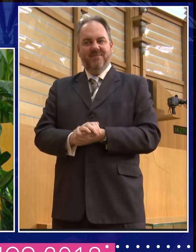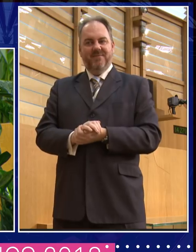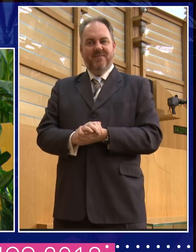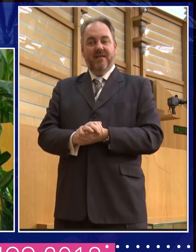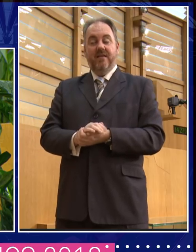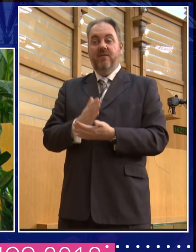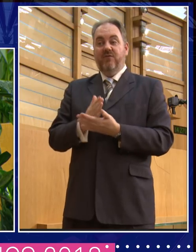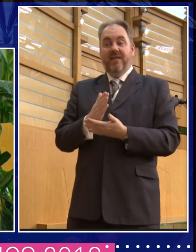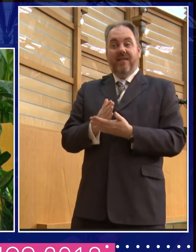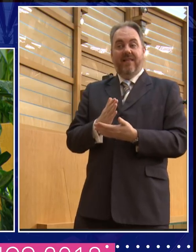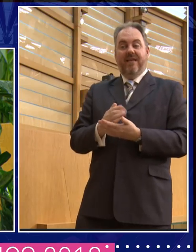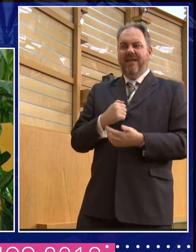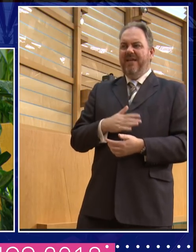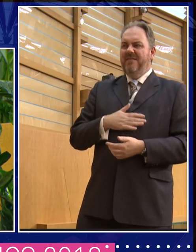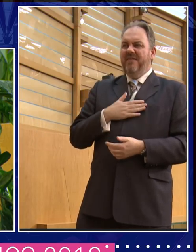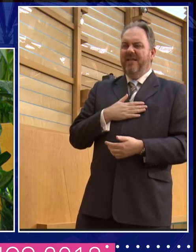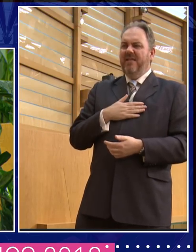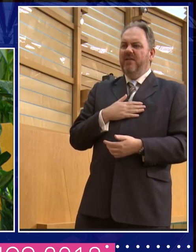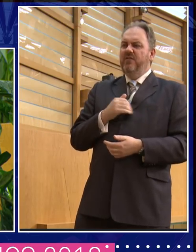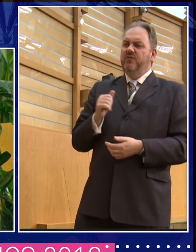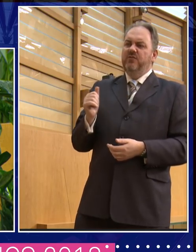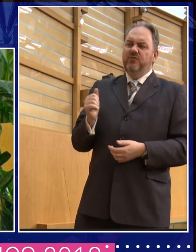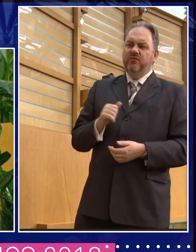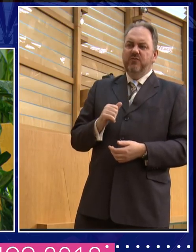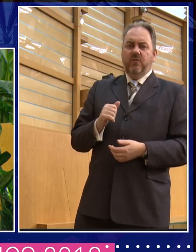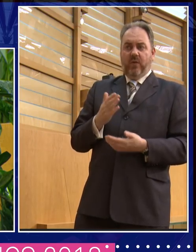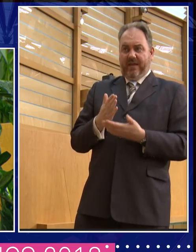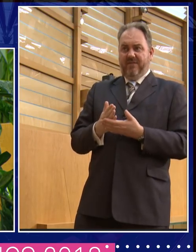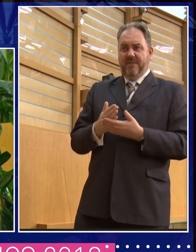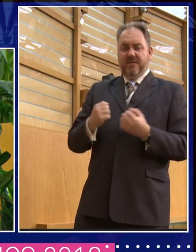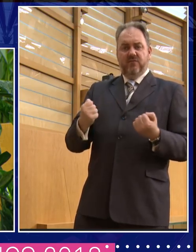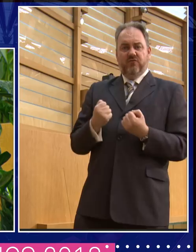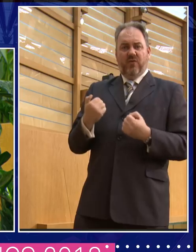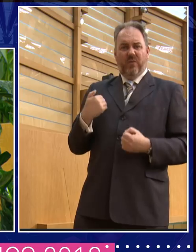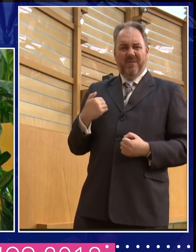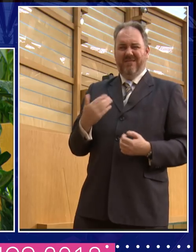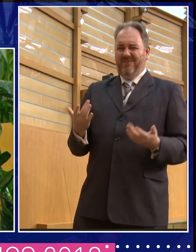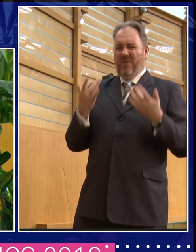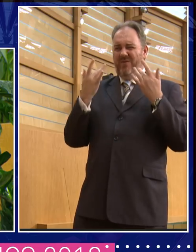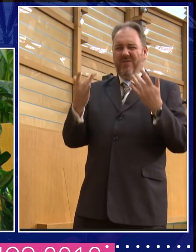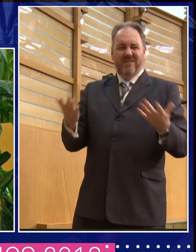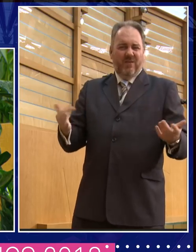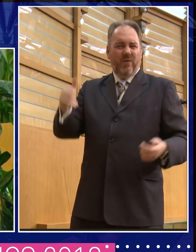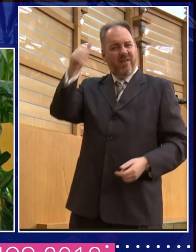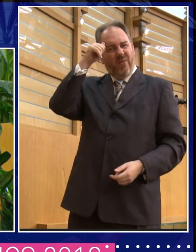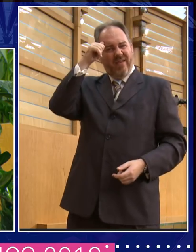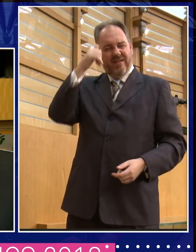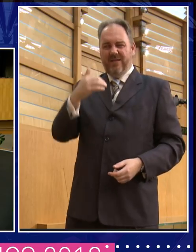whether there have been or are strong women, because, you know, women are immensely resilient, tough,